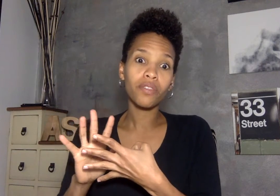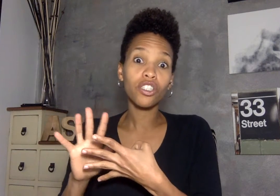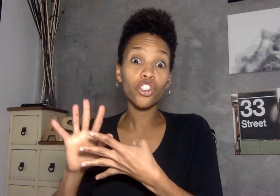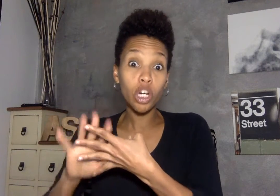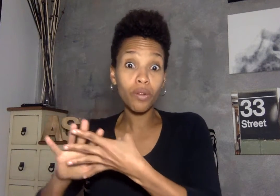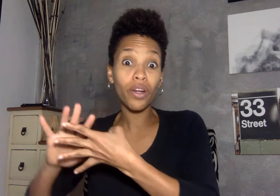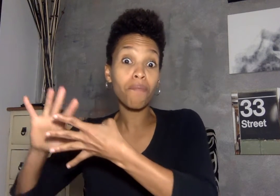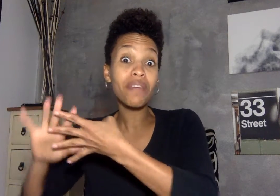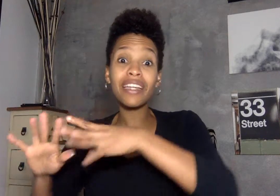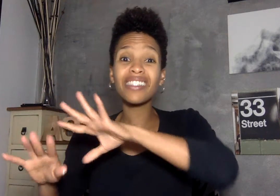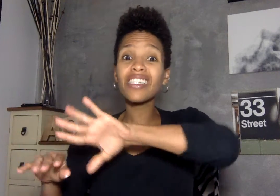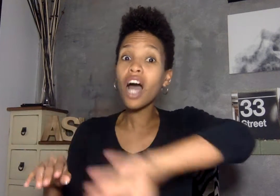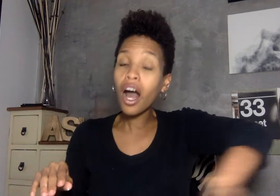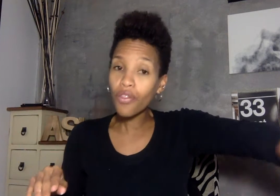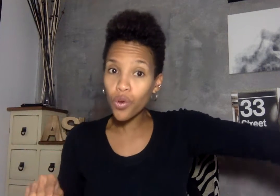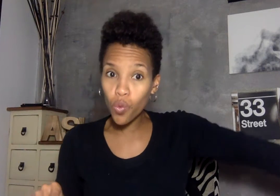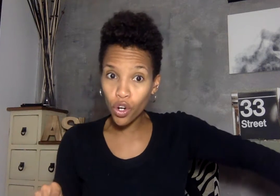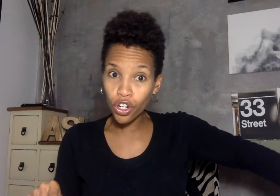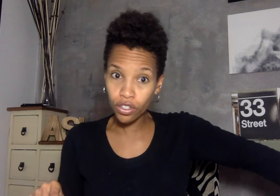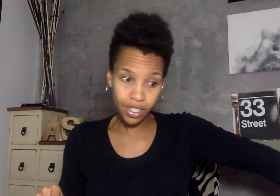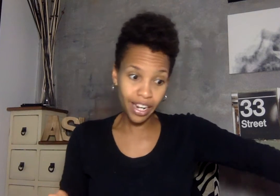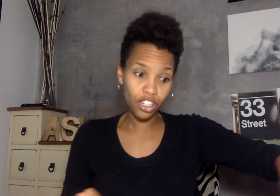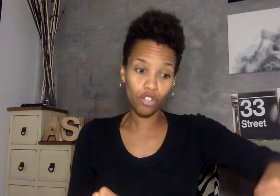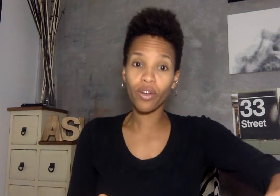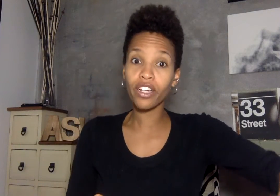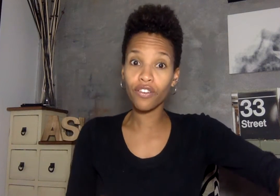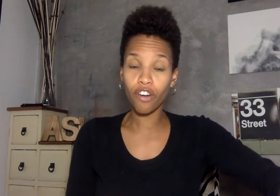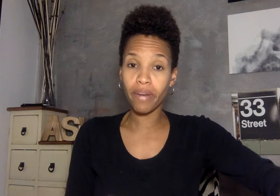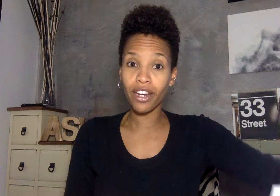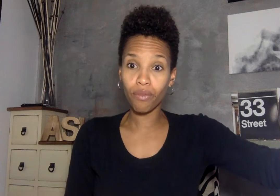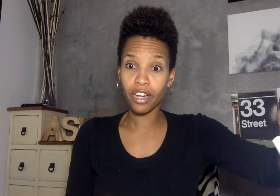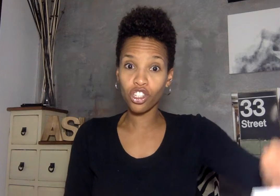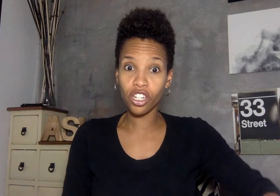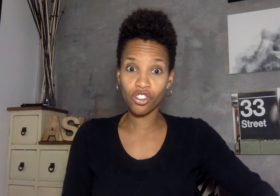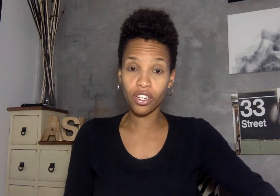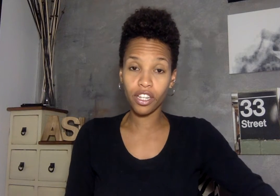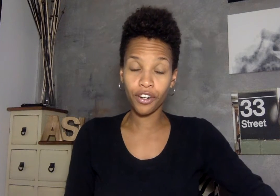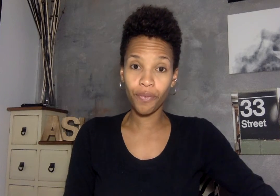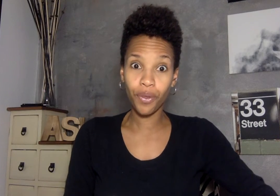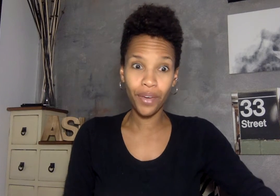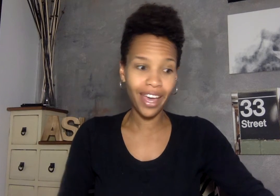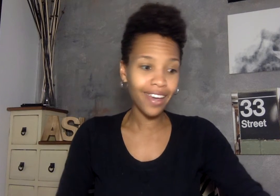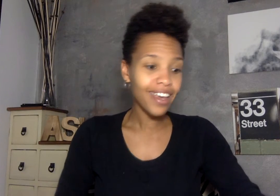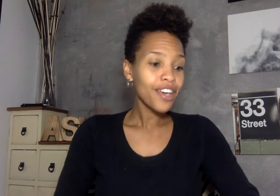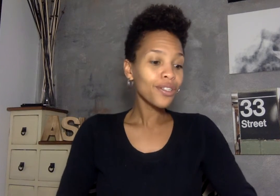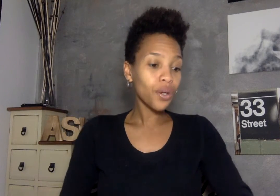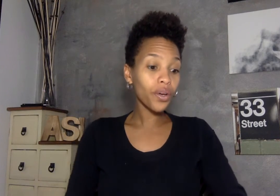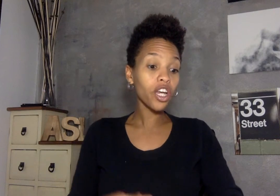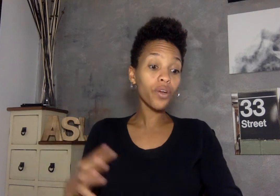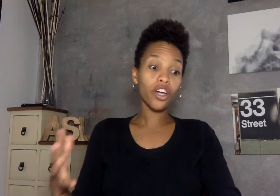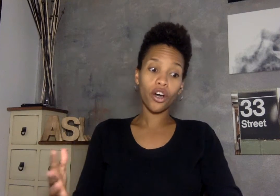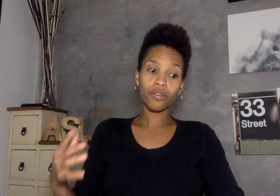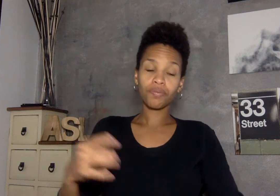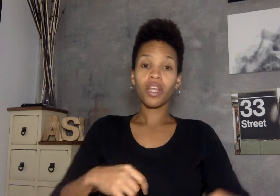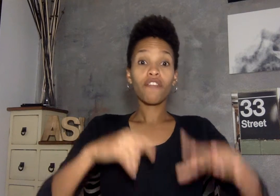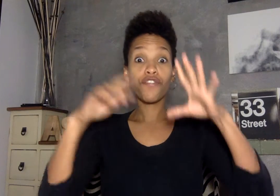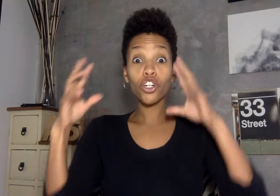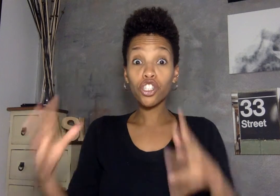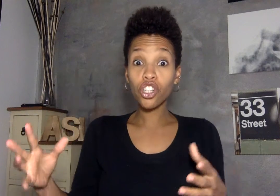determined what it means not the words that i just read from my my cheat sheet here okay so here we go first